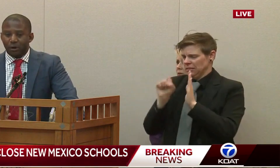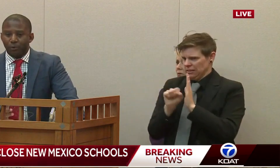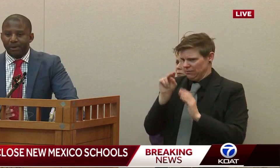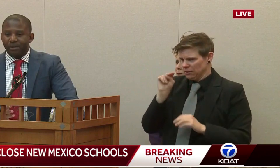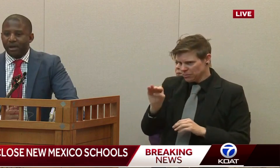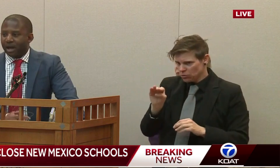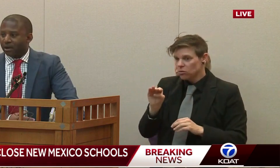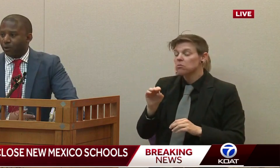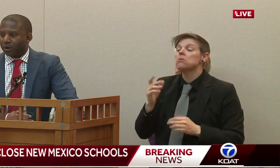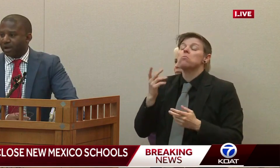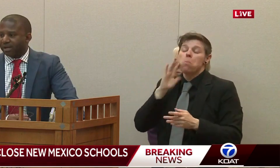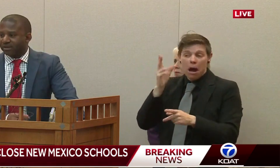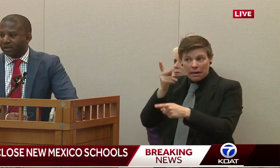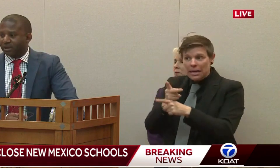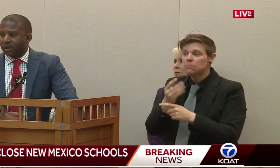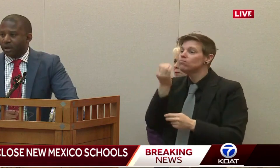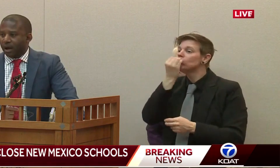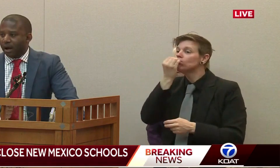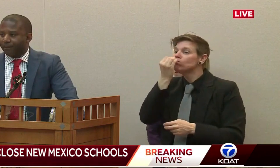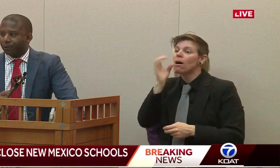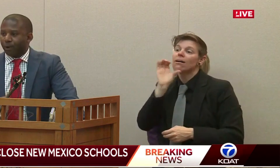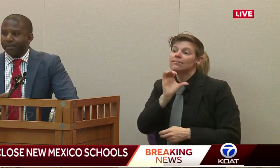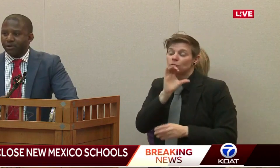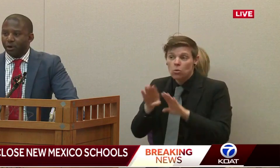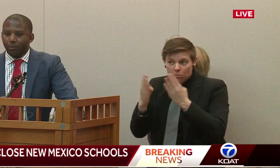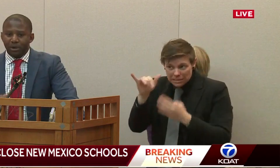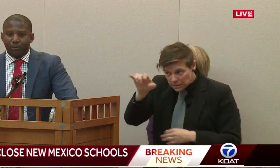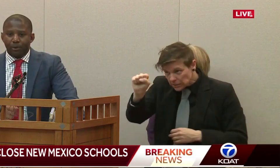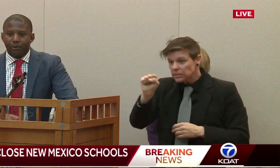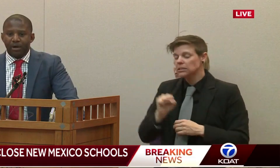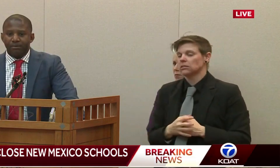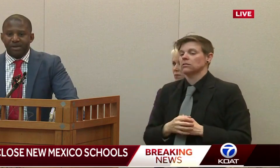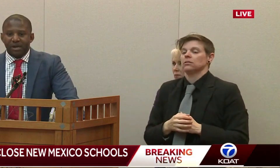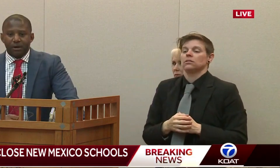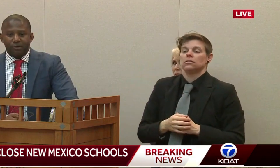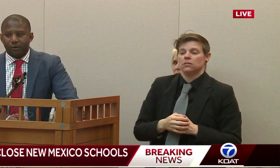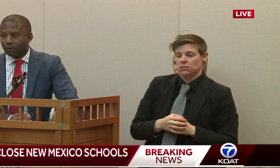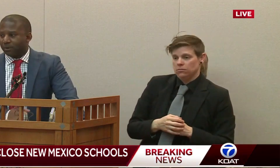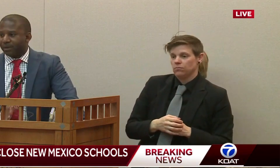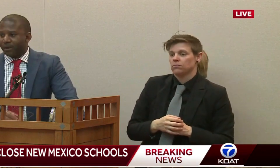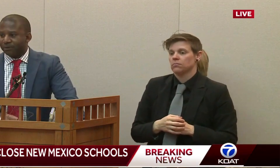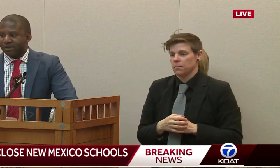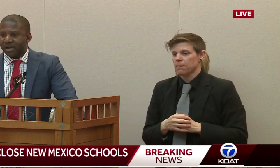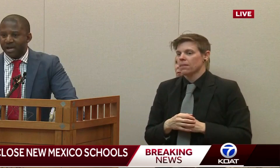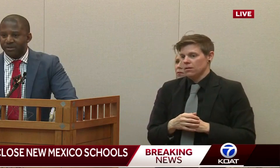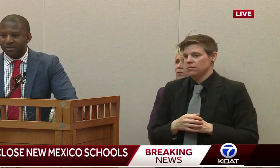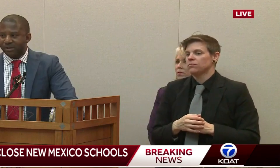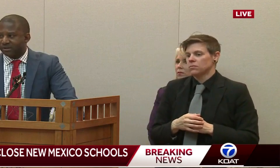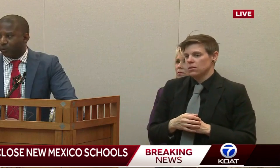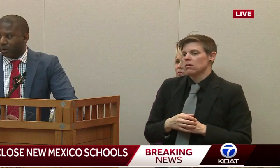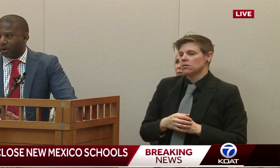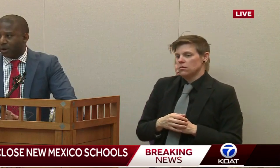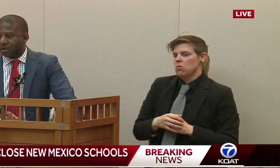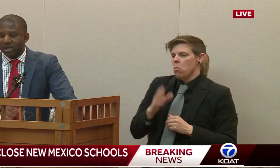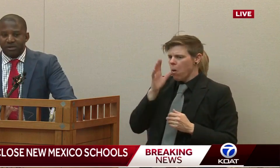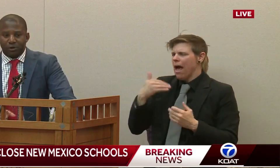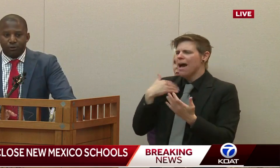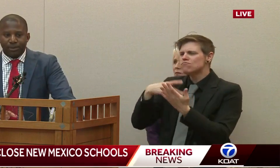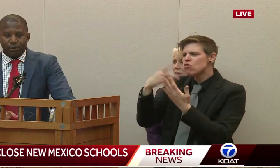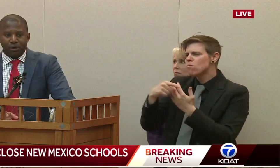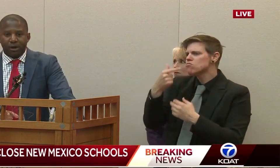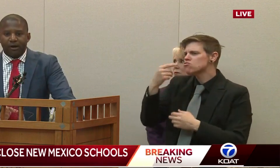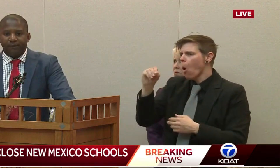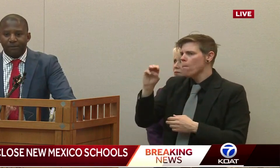cafeterias open and organizing grab and go meal programs and also working with other state agencies to work on